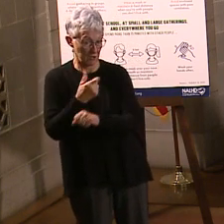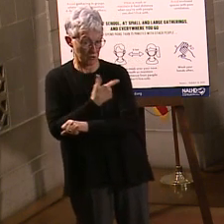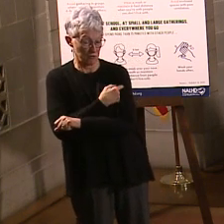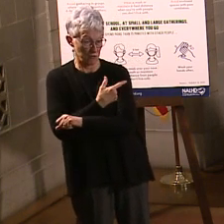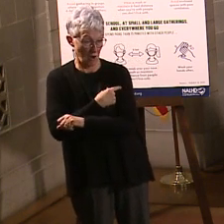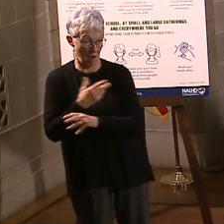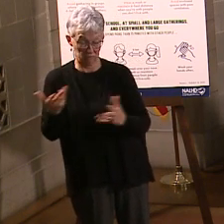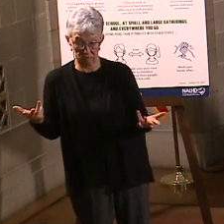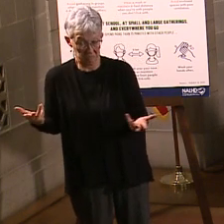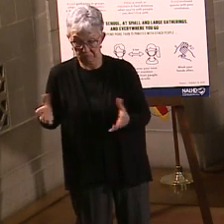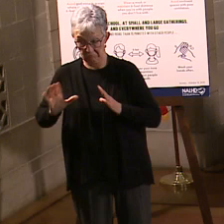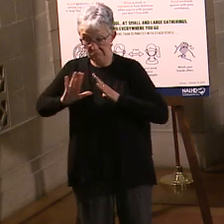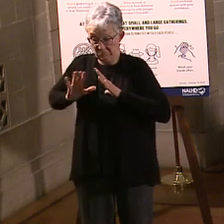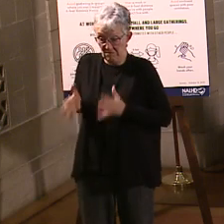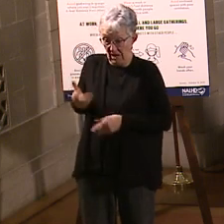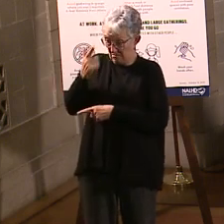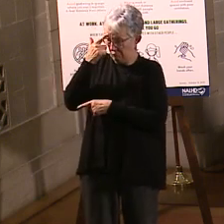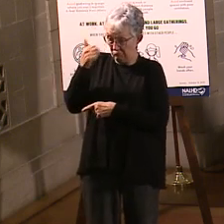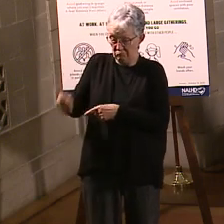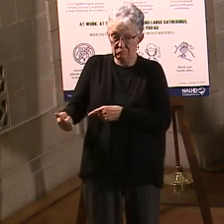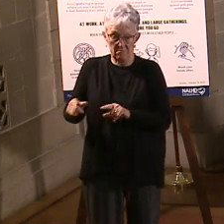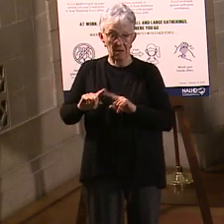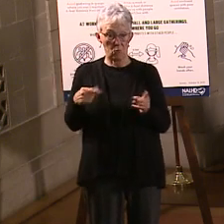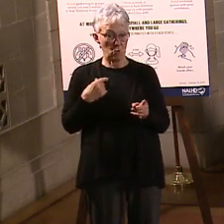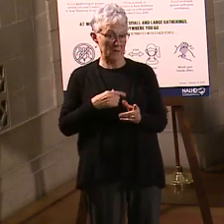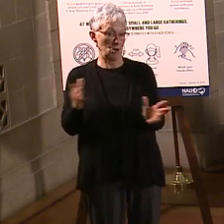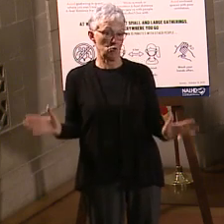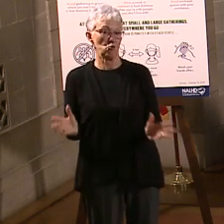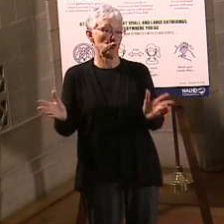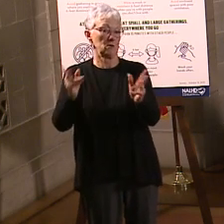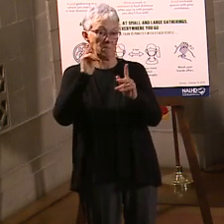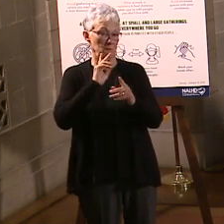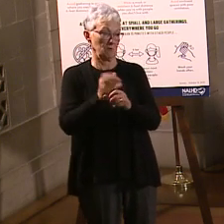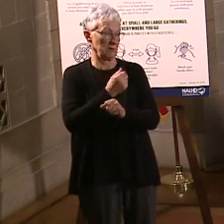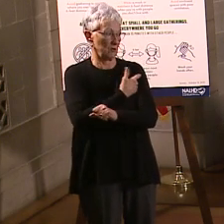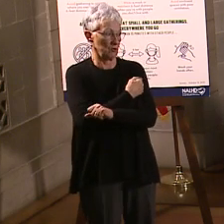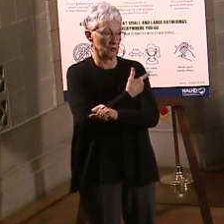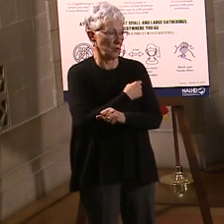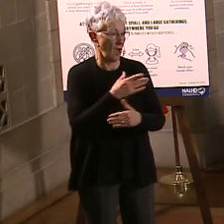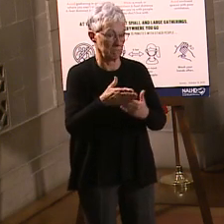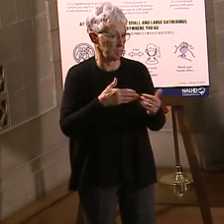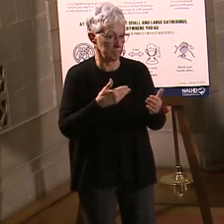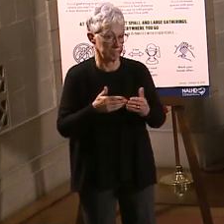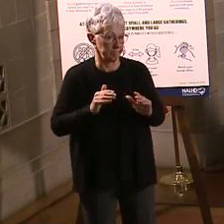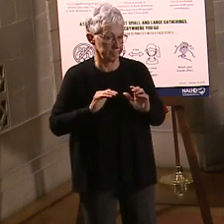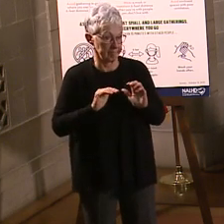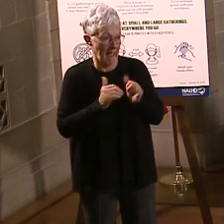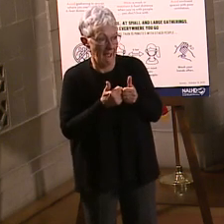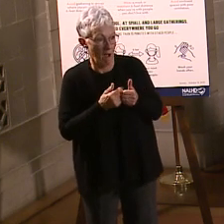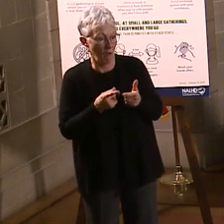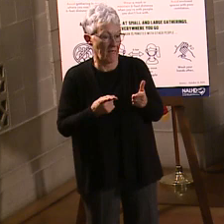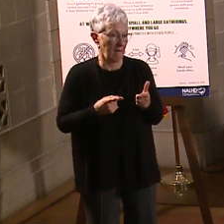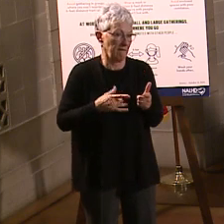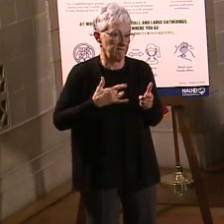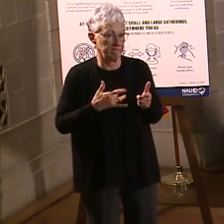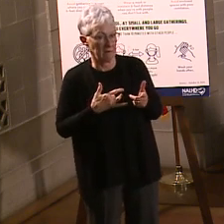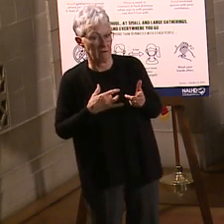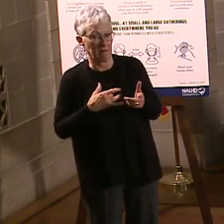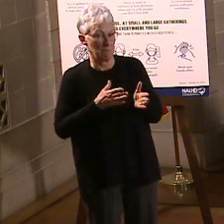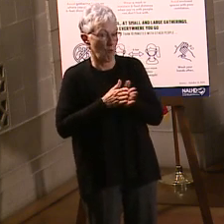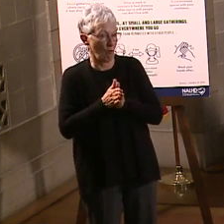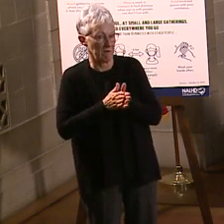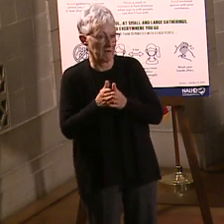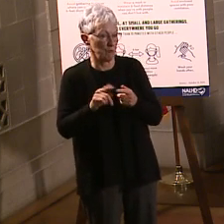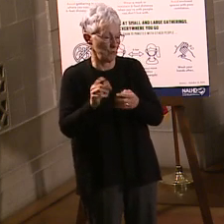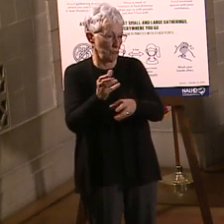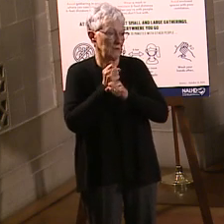be the way we work our way through this pandemic. So it's going to be important. All right. So those are the questions I had written down. Taylor, did you